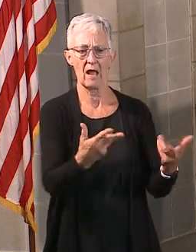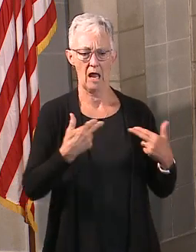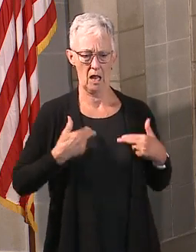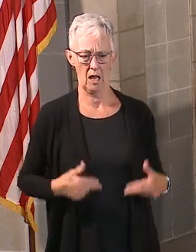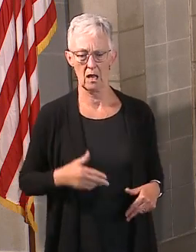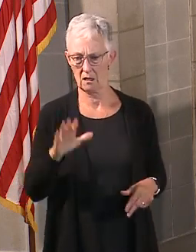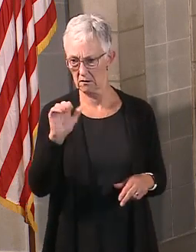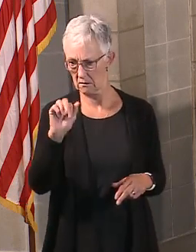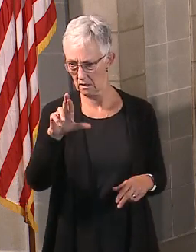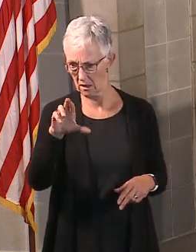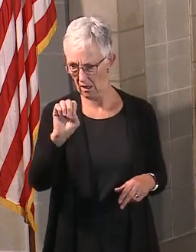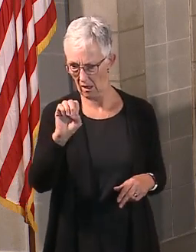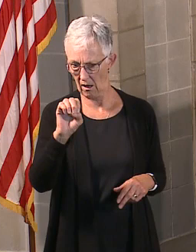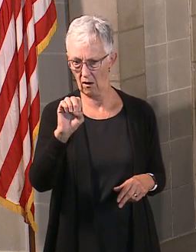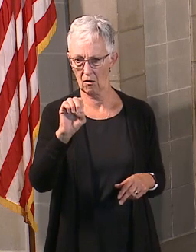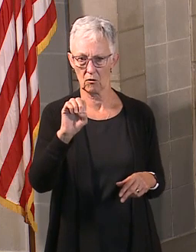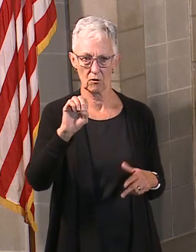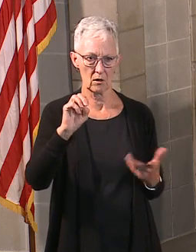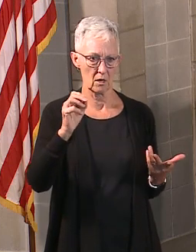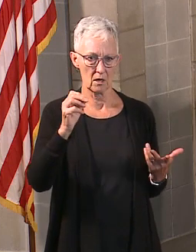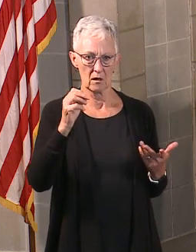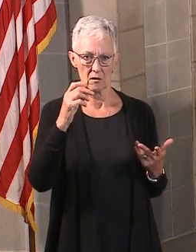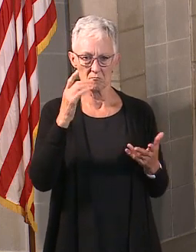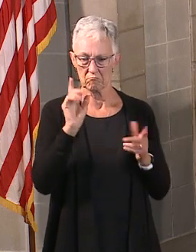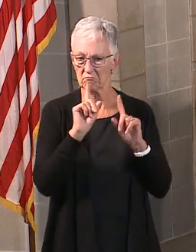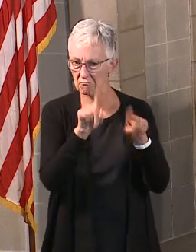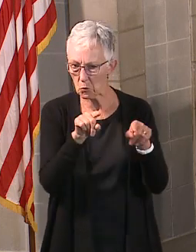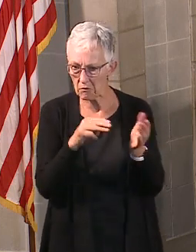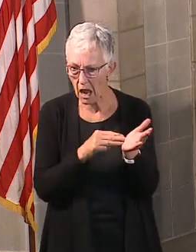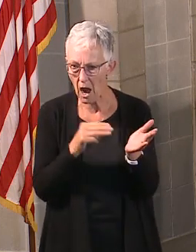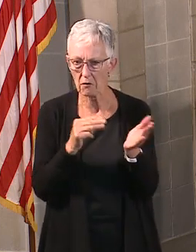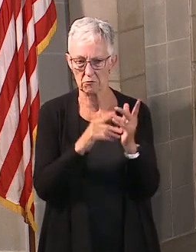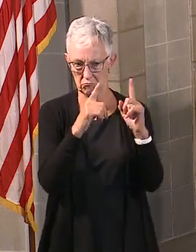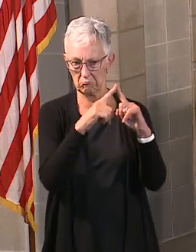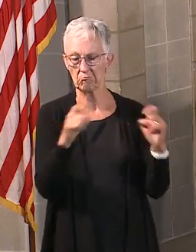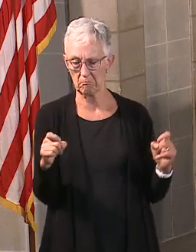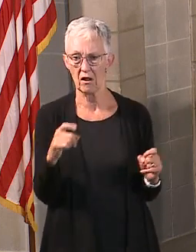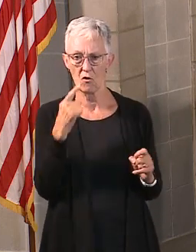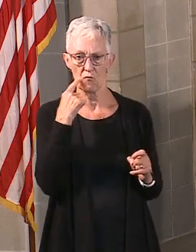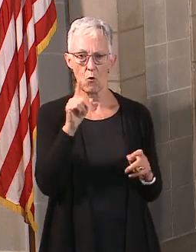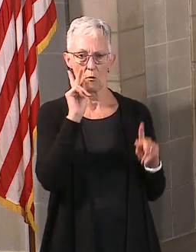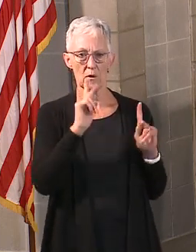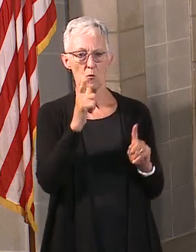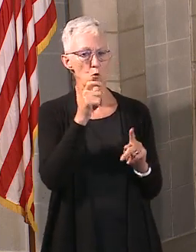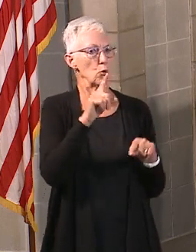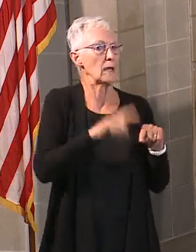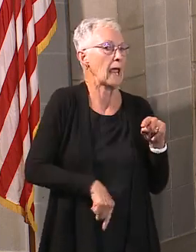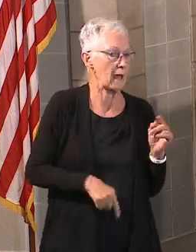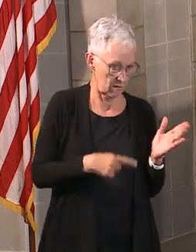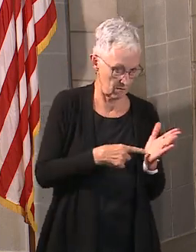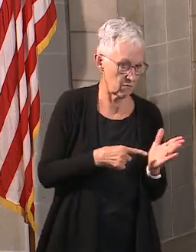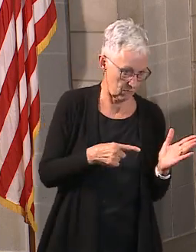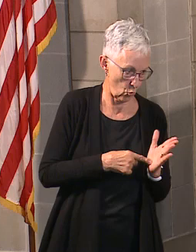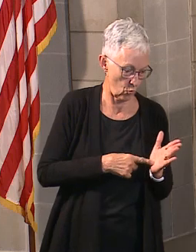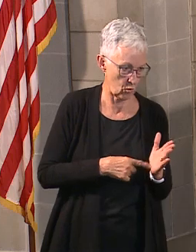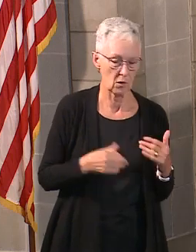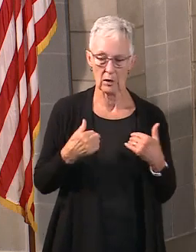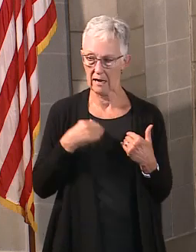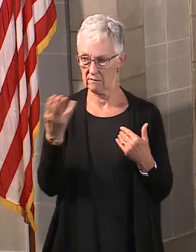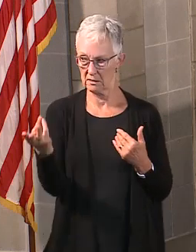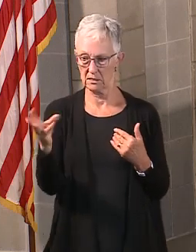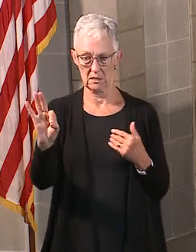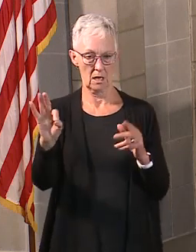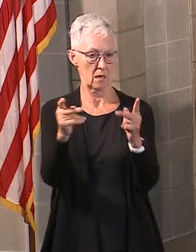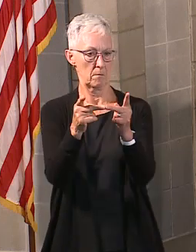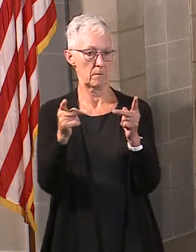have difficulty accessing it another way. We've got a number of facilities. think there's seven FQHCs with 69 locations across the state